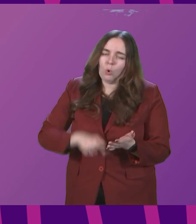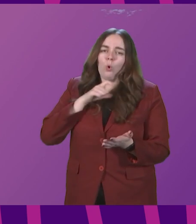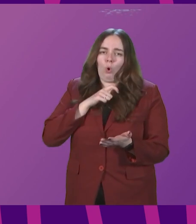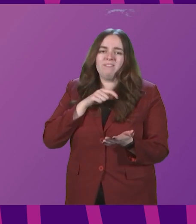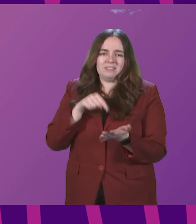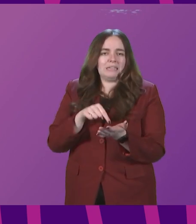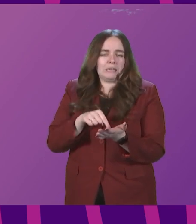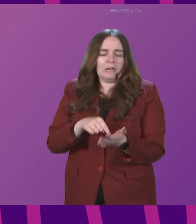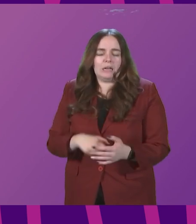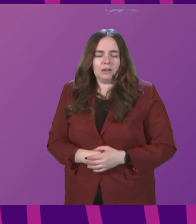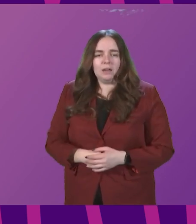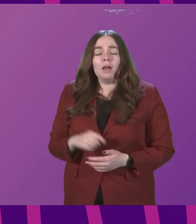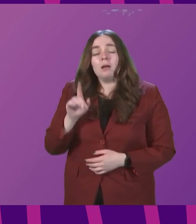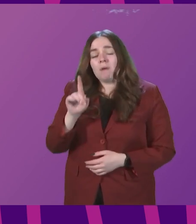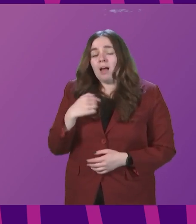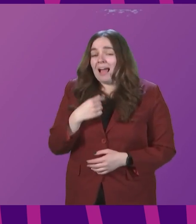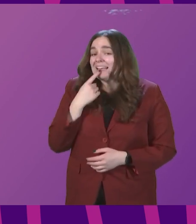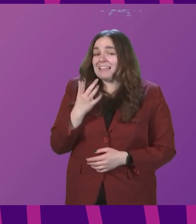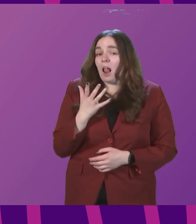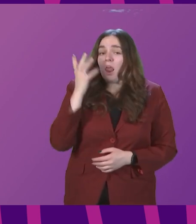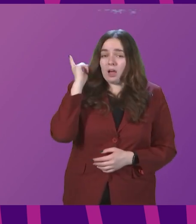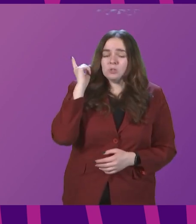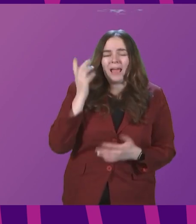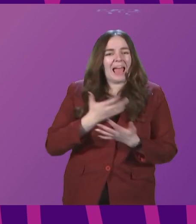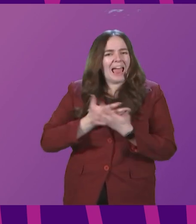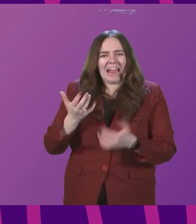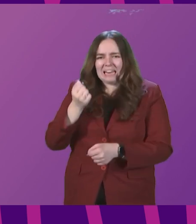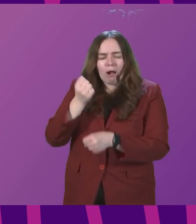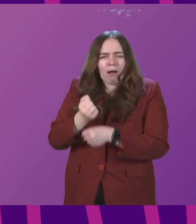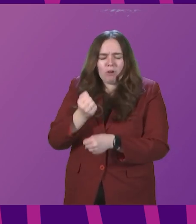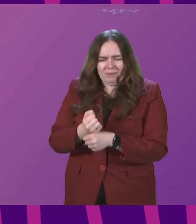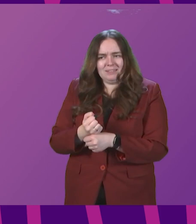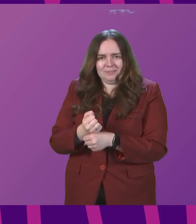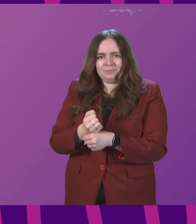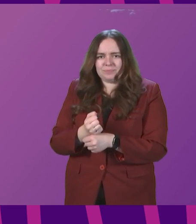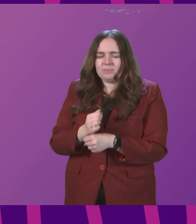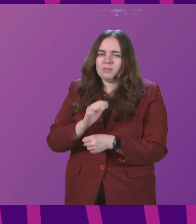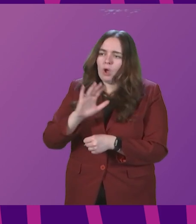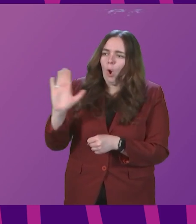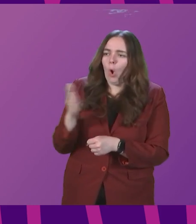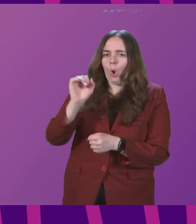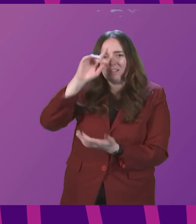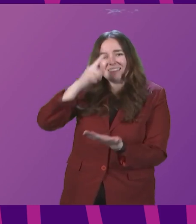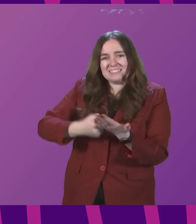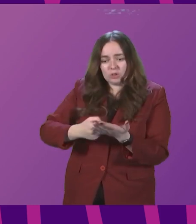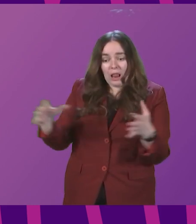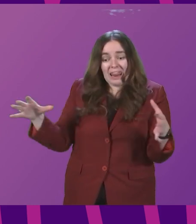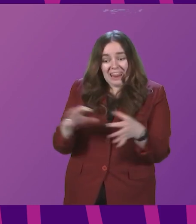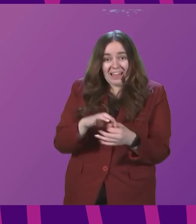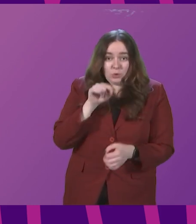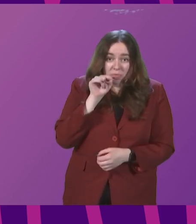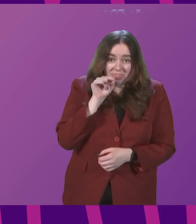do that. But I would say, as I said last week, any government that was basing all of its decisions right now on that